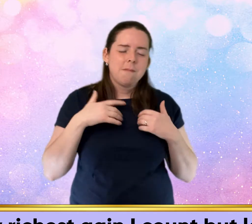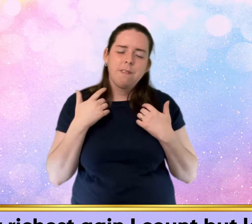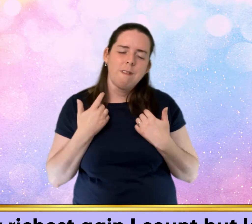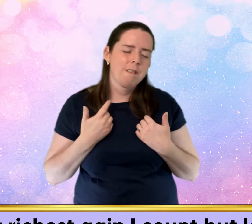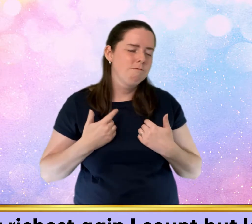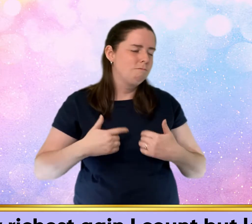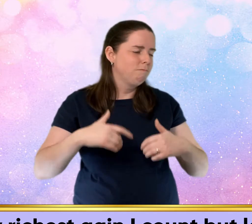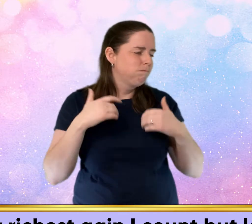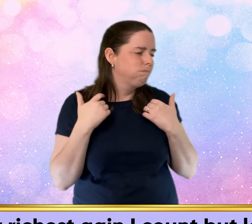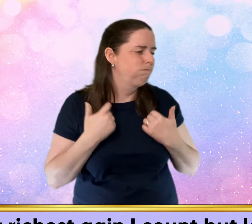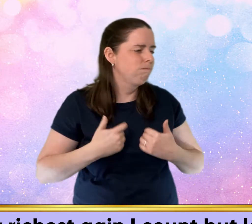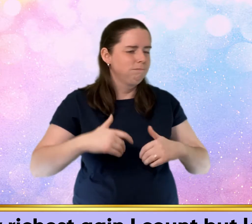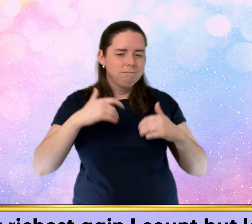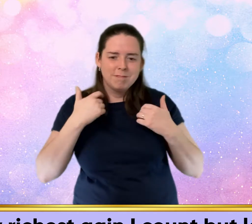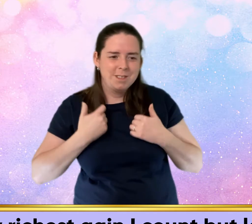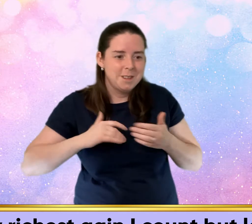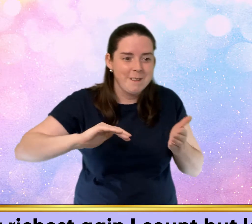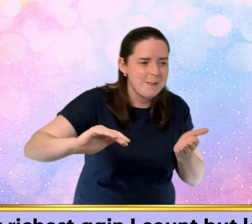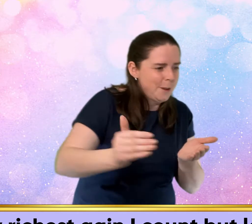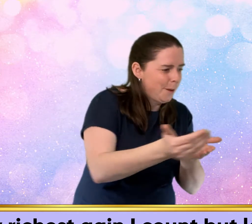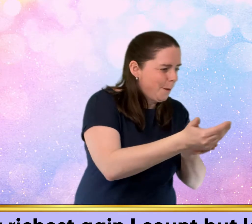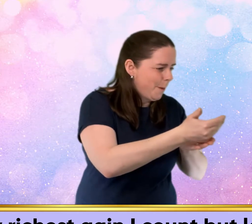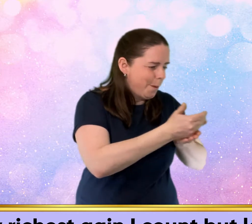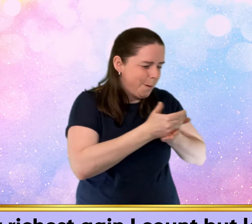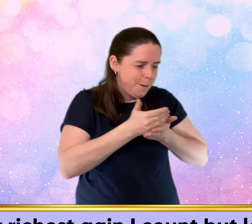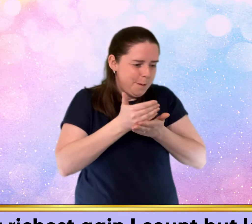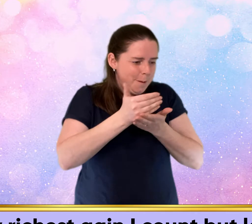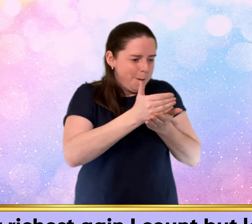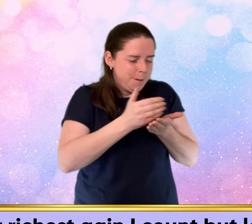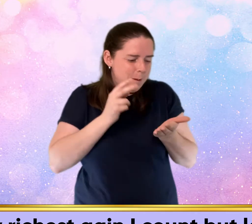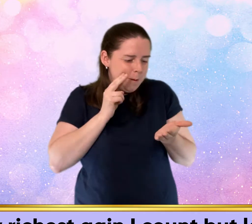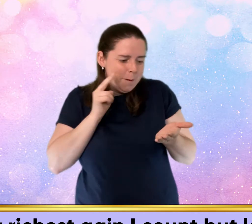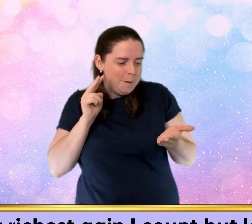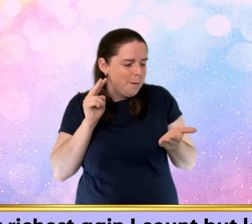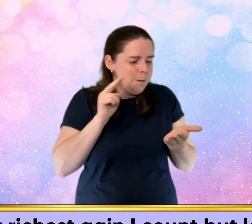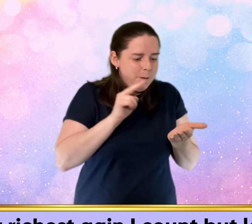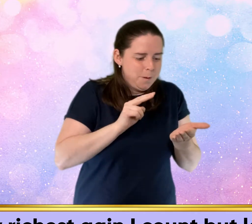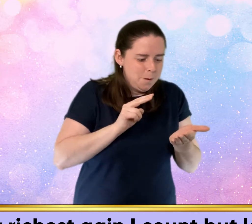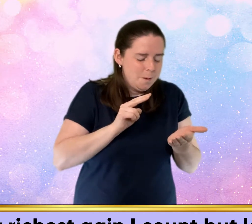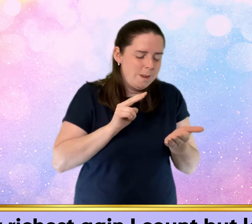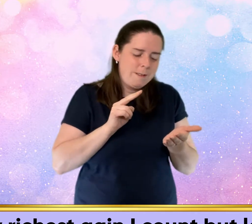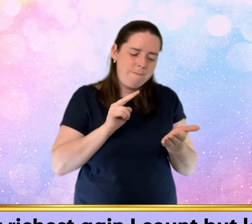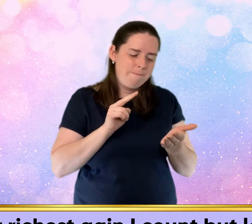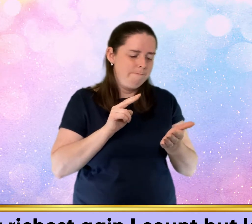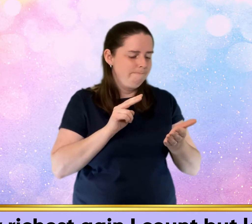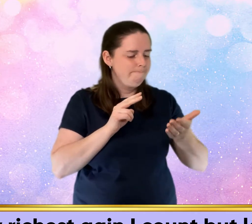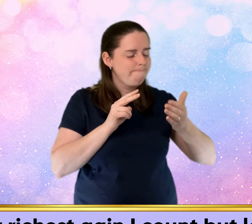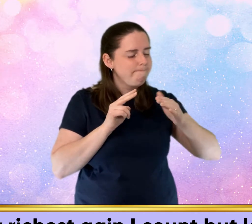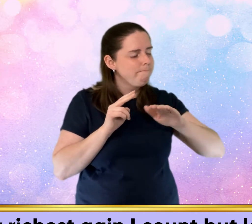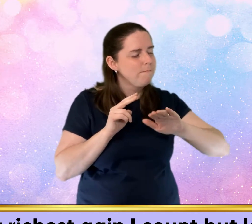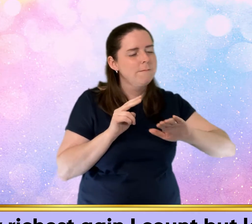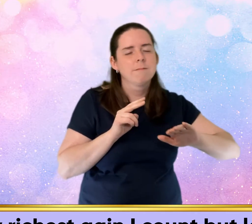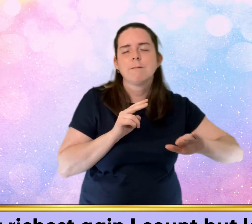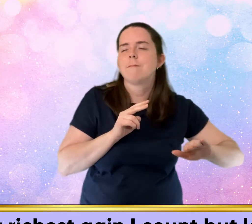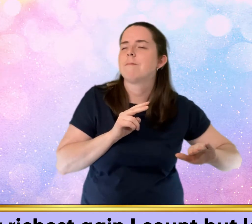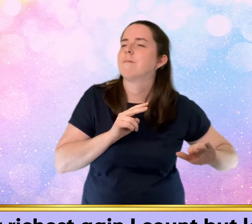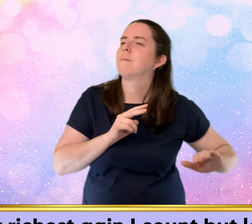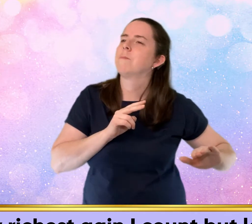riches gain I count but loss